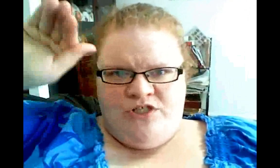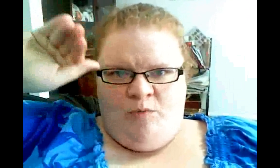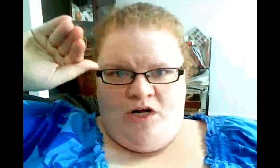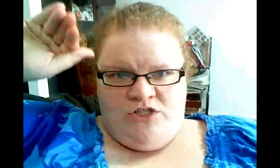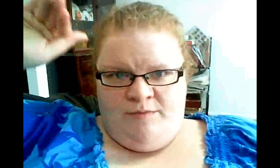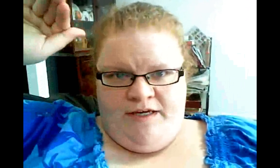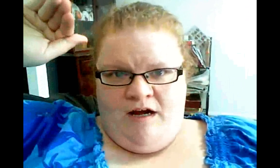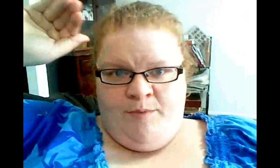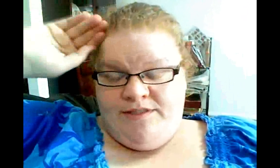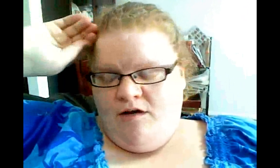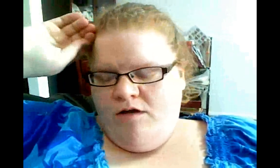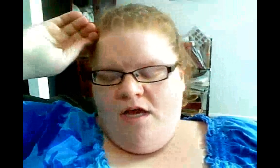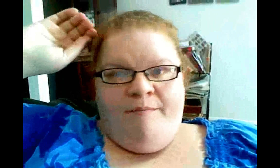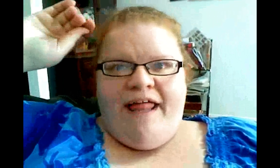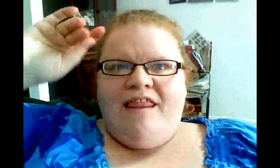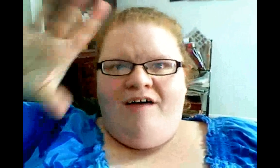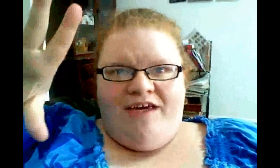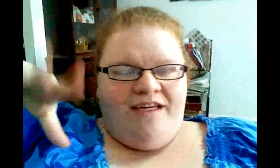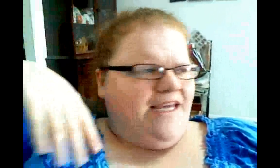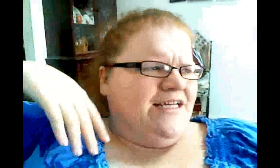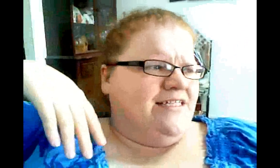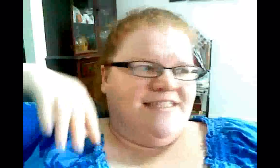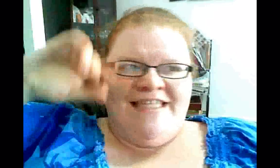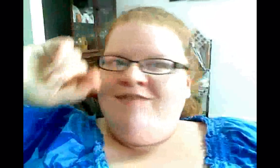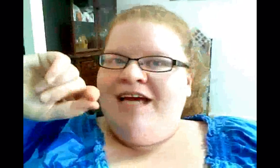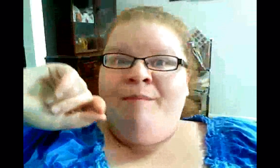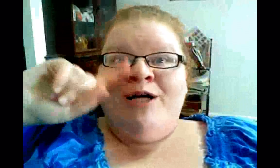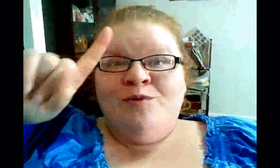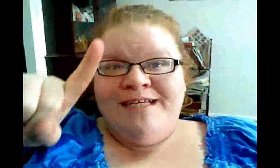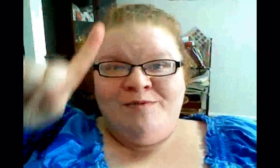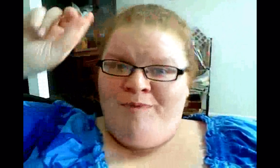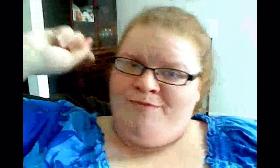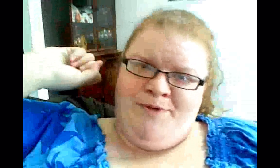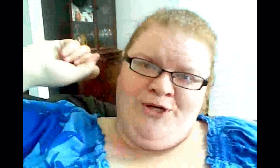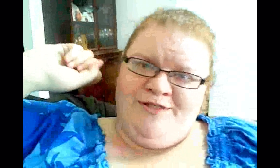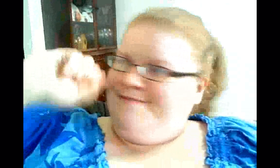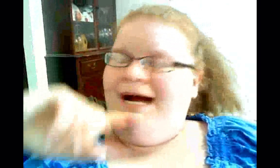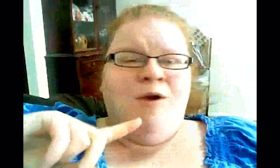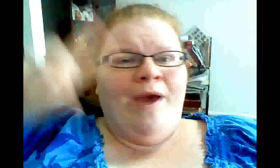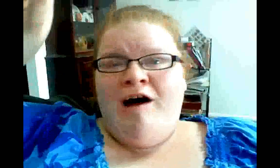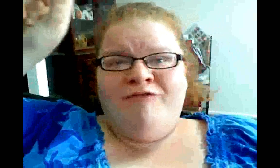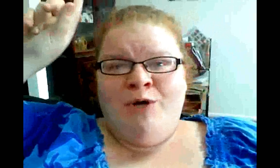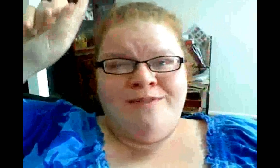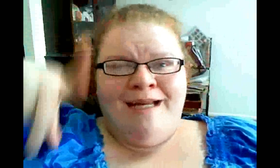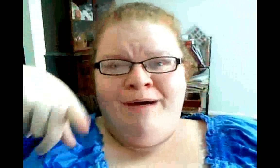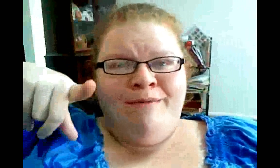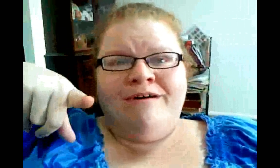just started watching them, like, a couple weeks ago. But I love it. And TV, I'm also obsessed with Bob's Burgers, on a way-off note. It's not about a book,